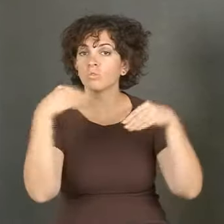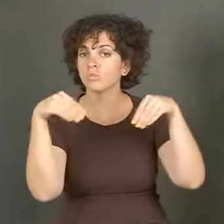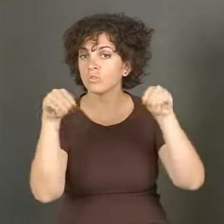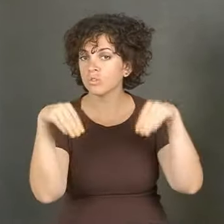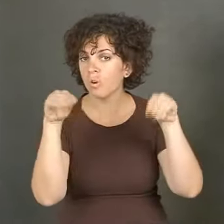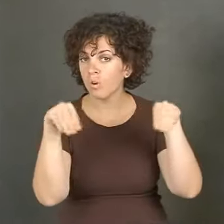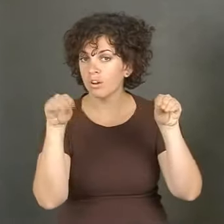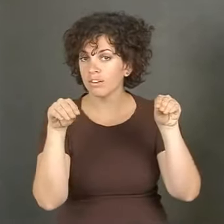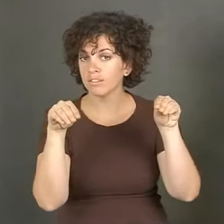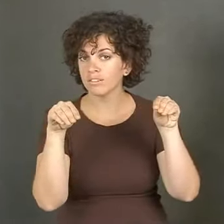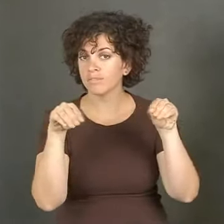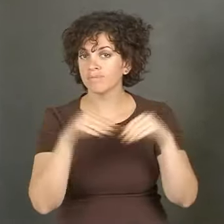Grocery store.